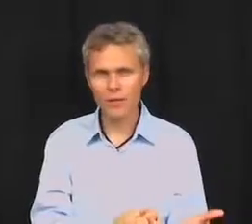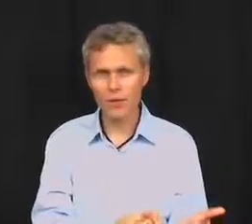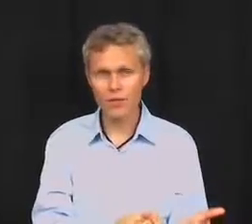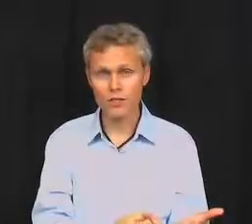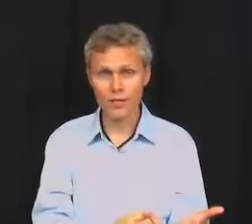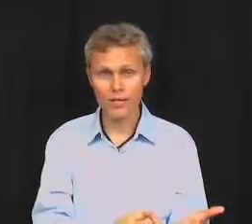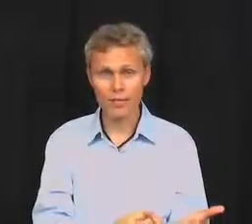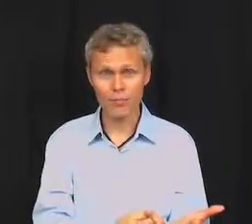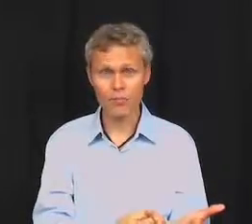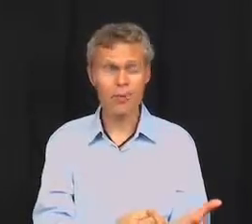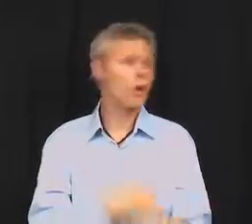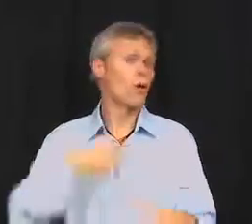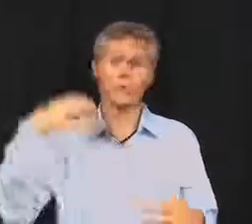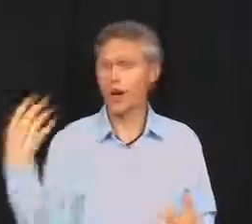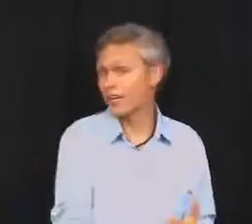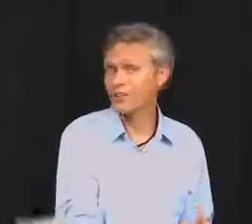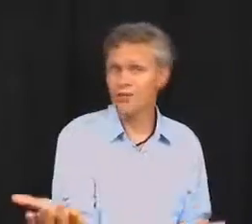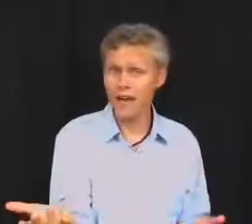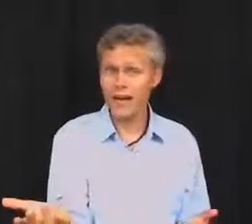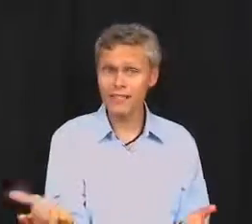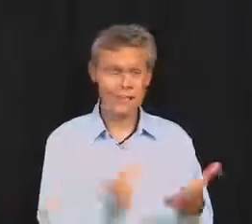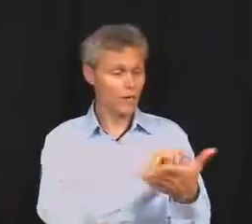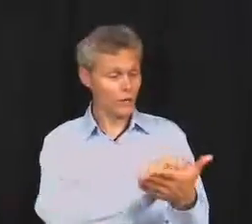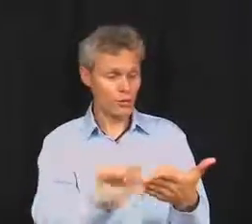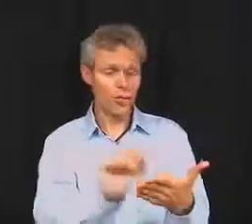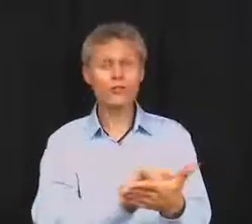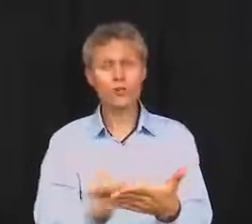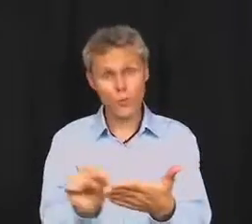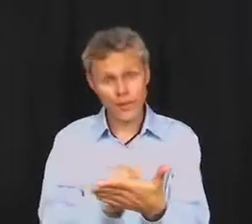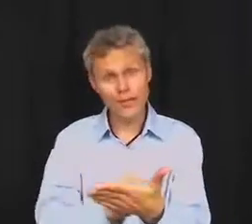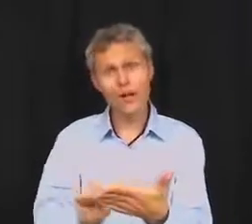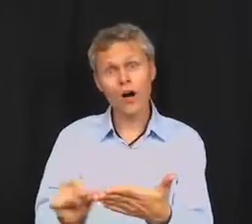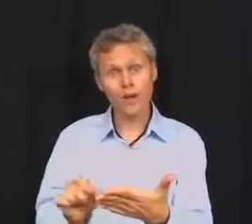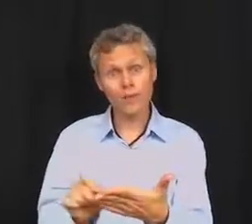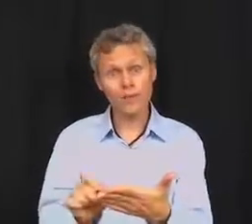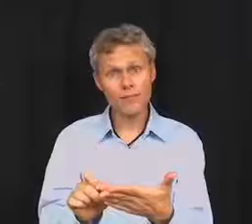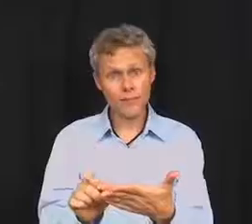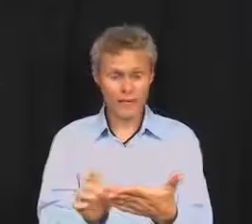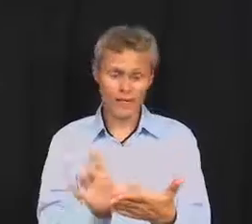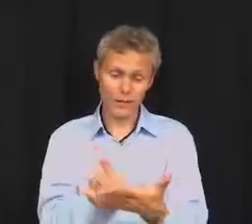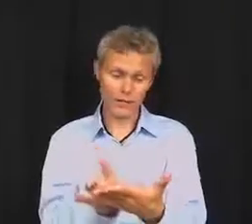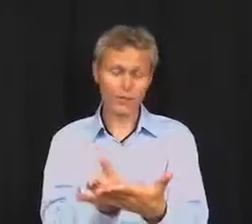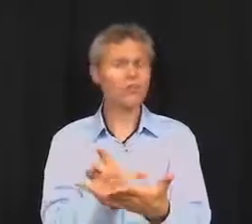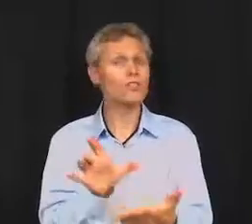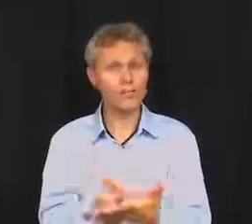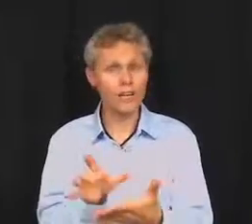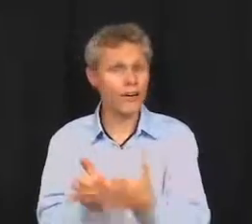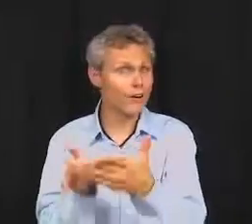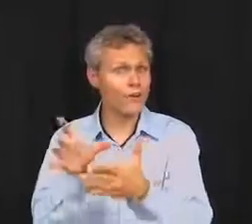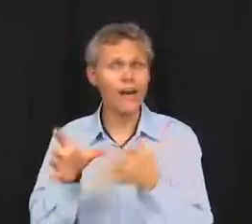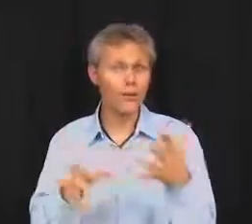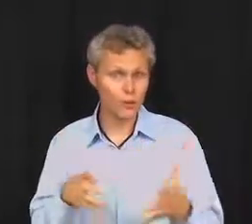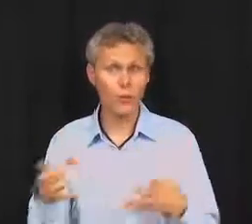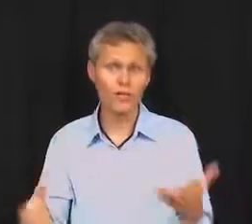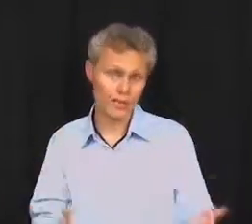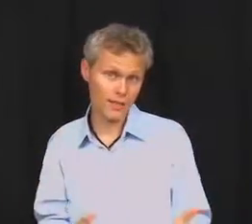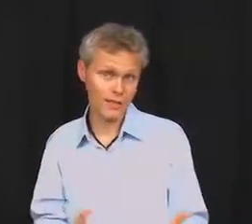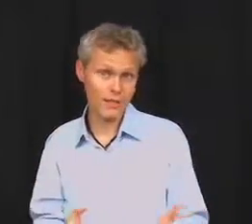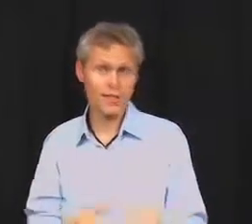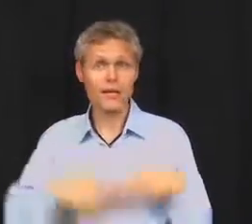words, for example. Or I'm talking too fast. You can also read along, and you can use your dictionary to find new words and things. So